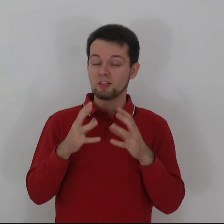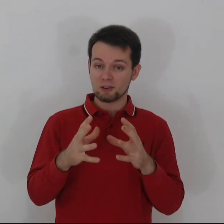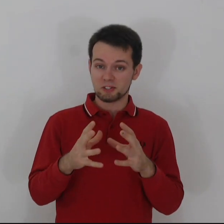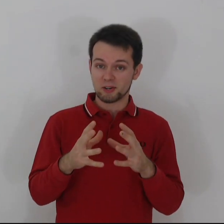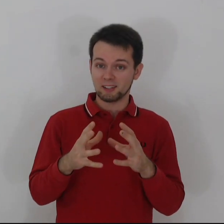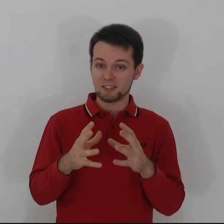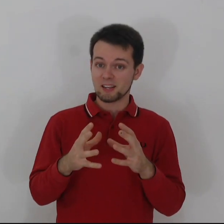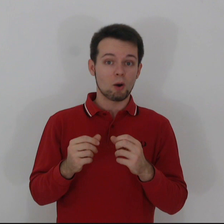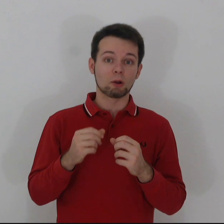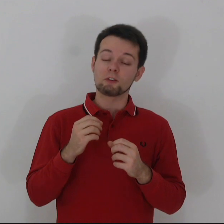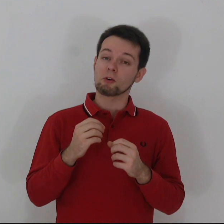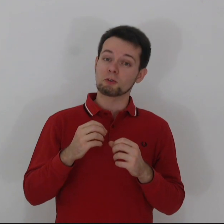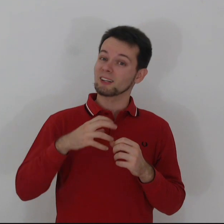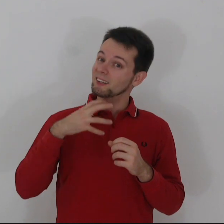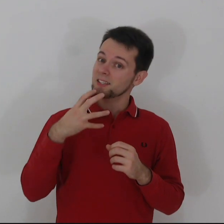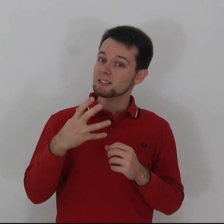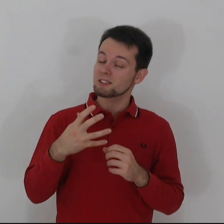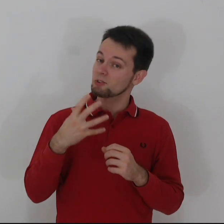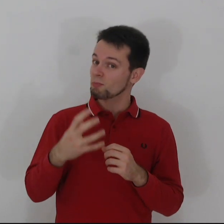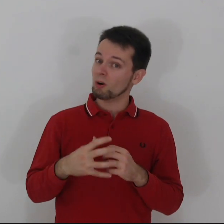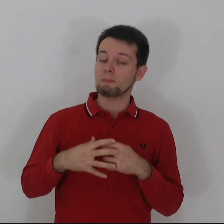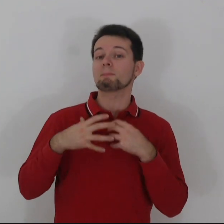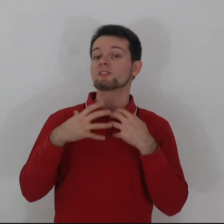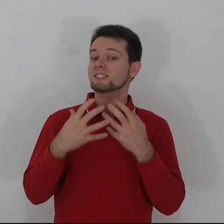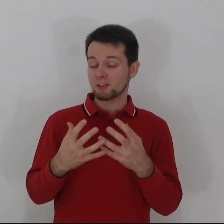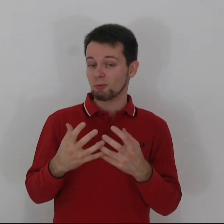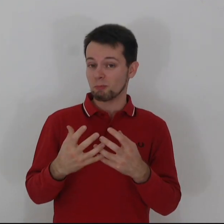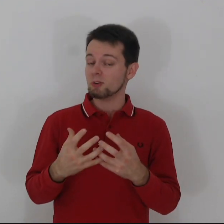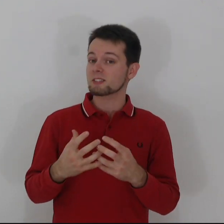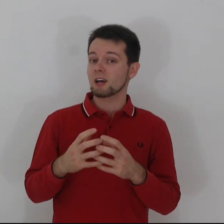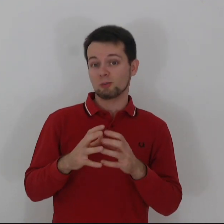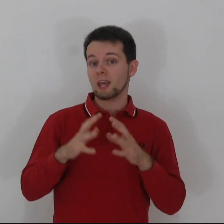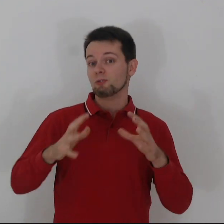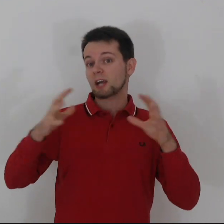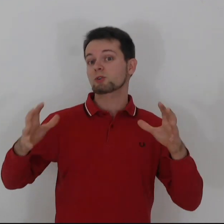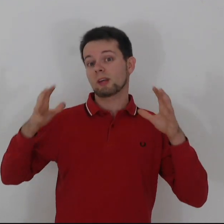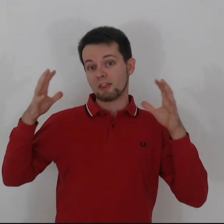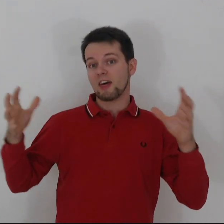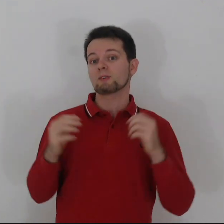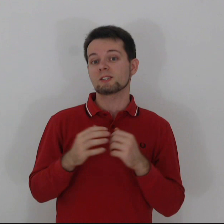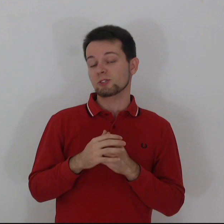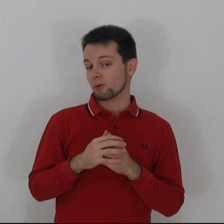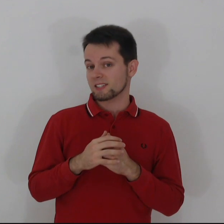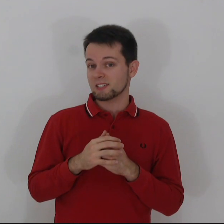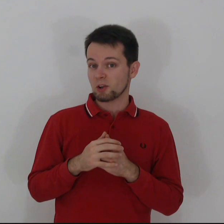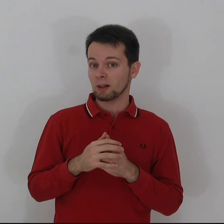Thousand Trails. We're looking forward to at least two more, maybe up to seven more books to get to actually a thousand story seeds in total.